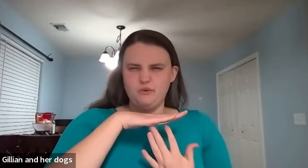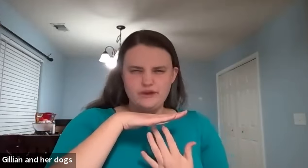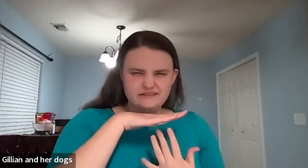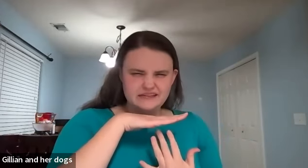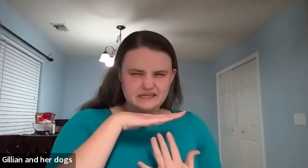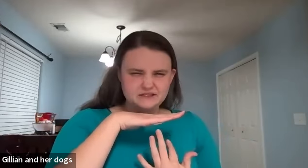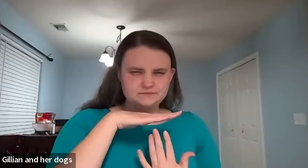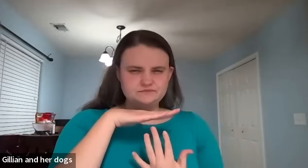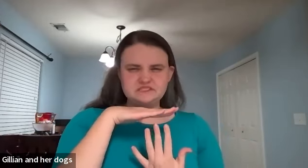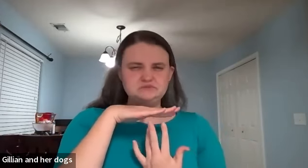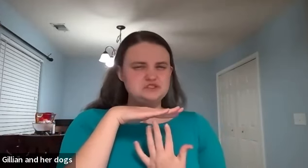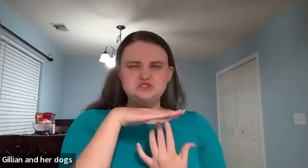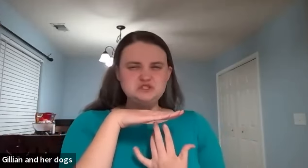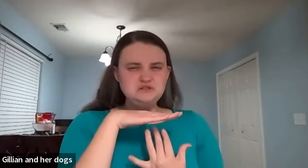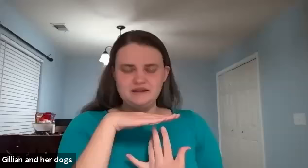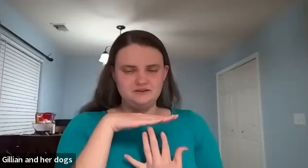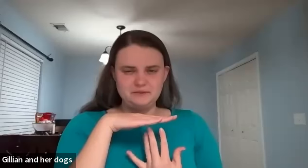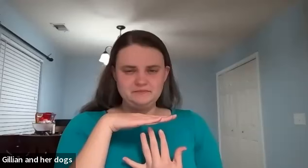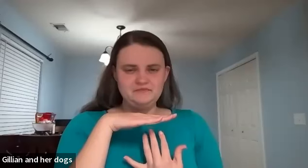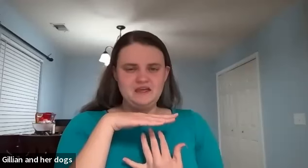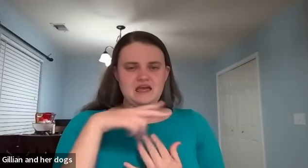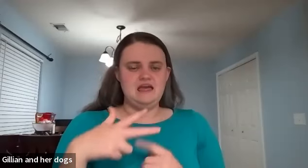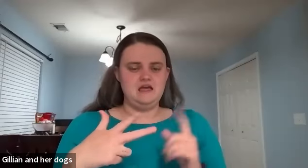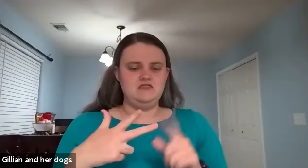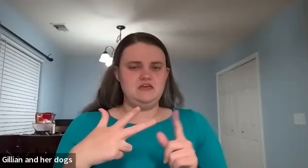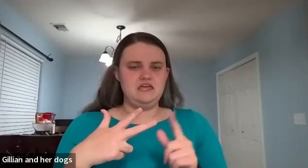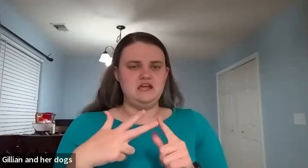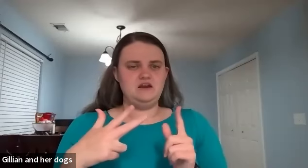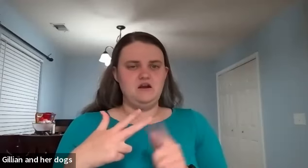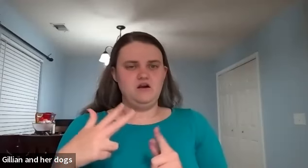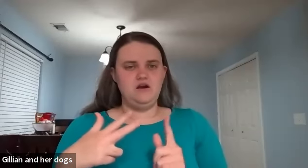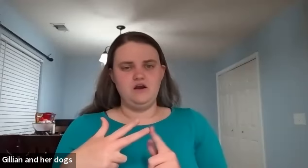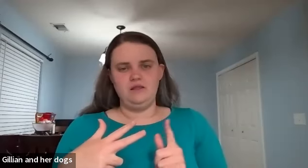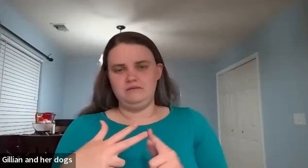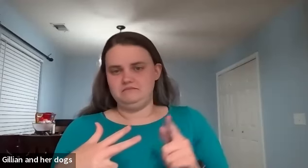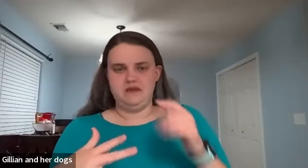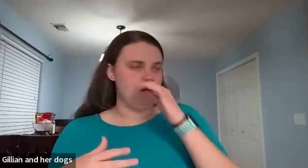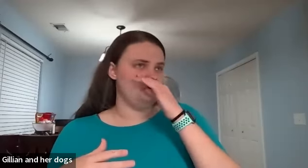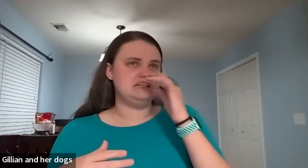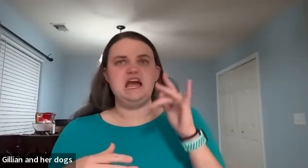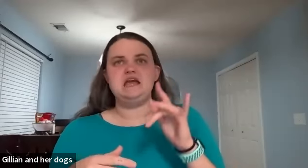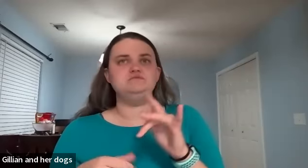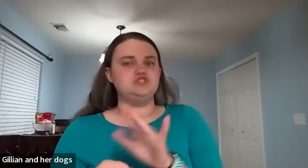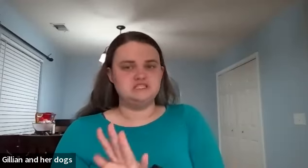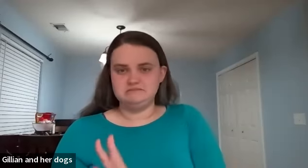boiling i'm just so angry and then our outburst like i am just